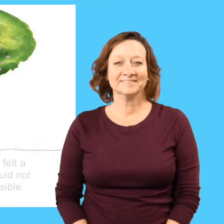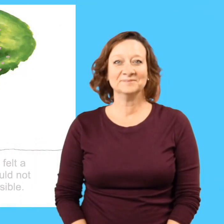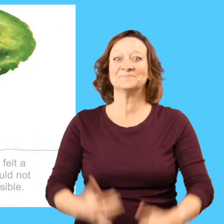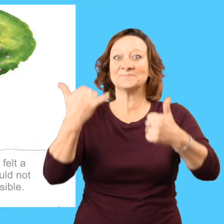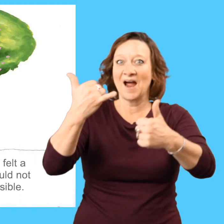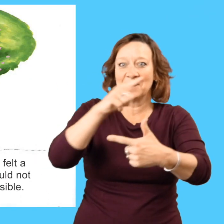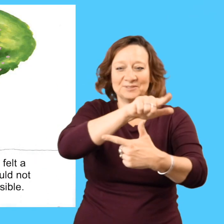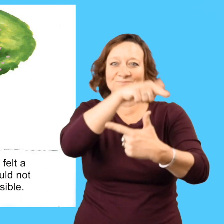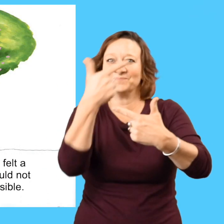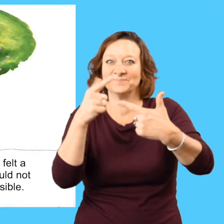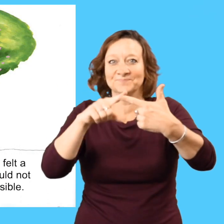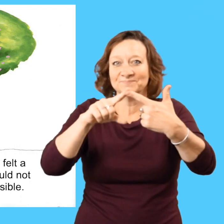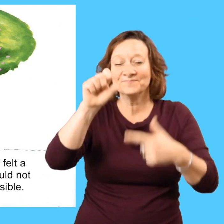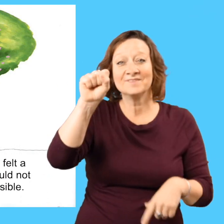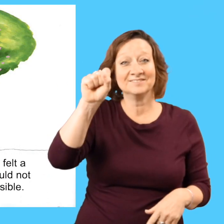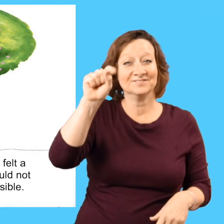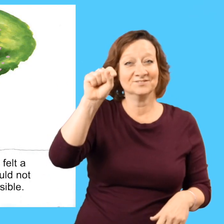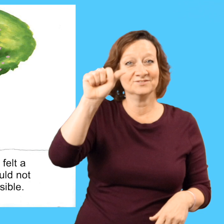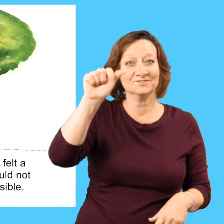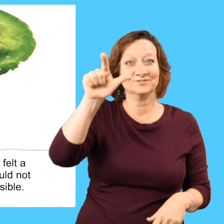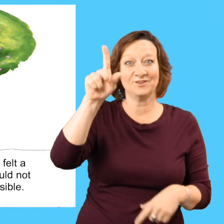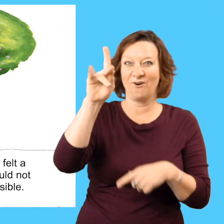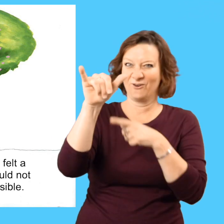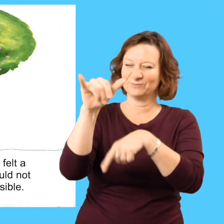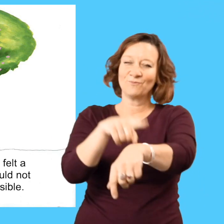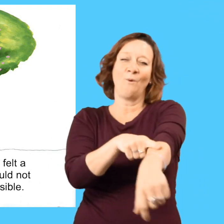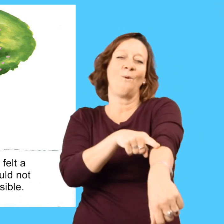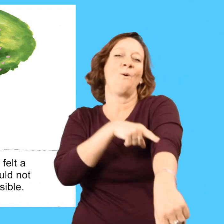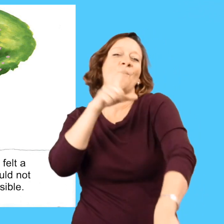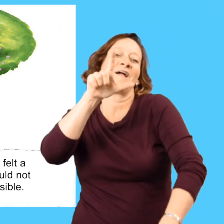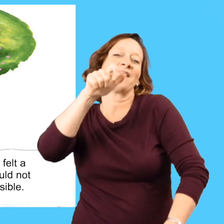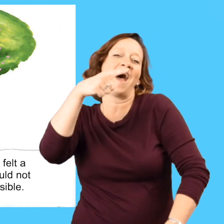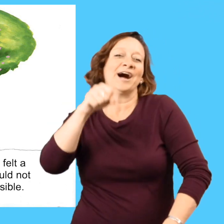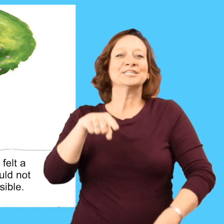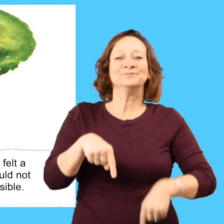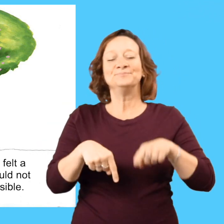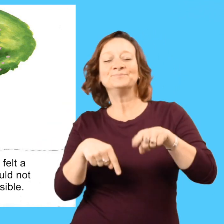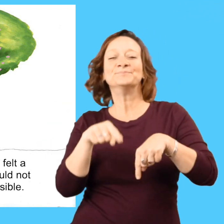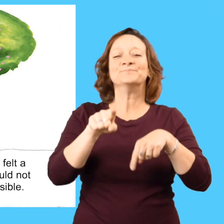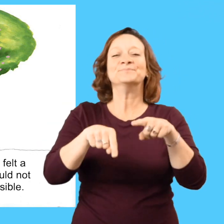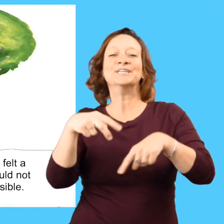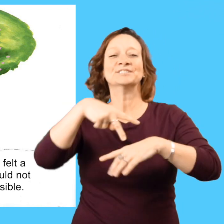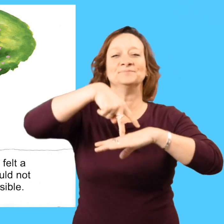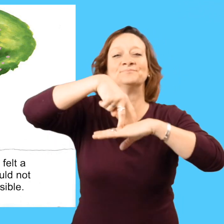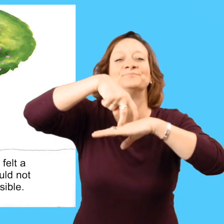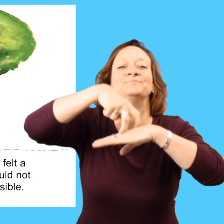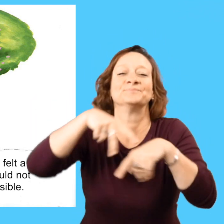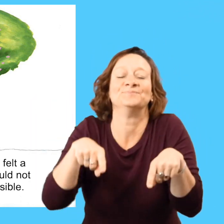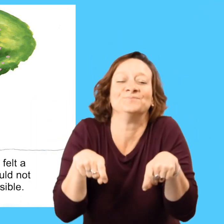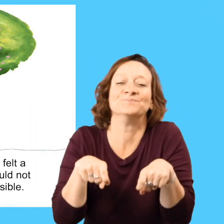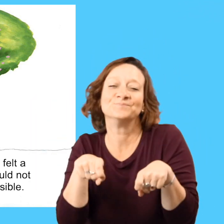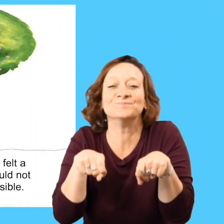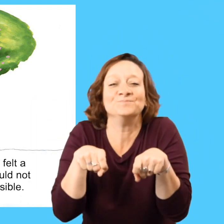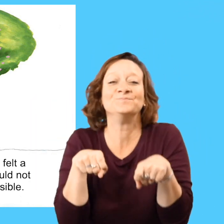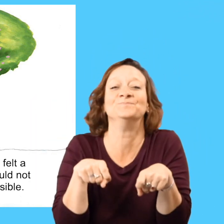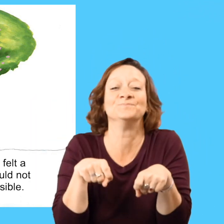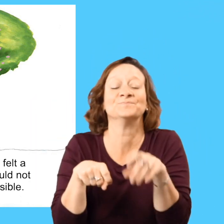Then it was Stalky's turn. With her long, long legs, she walked over and settled in.